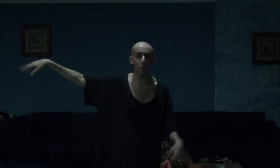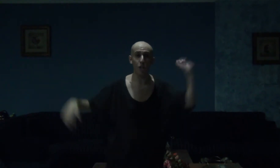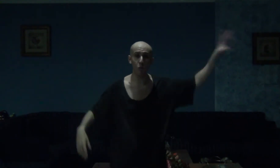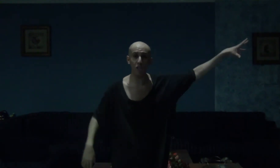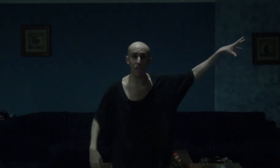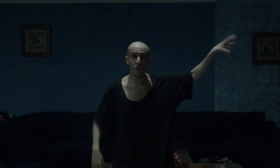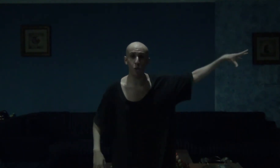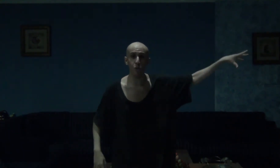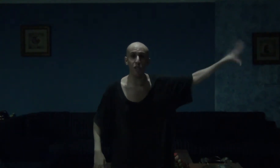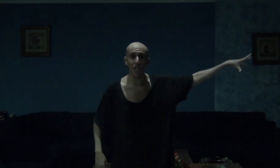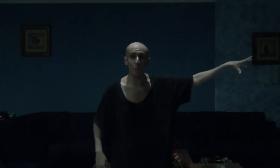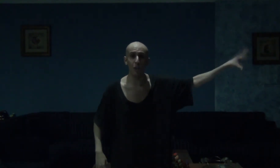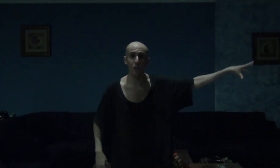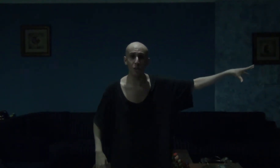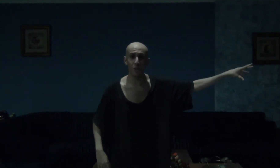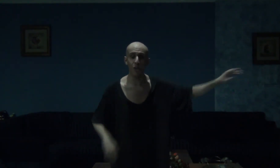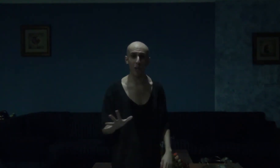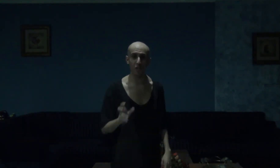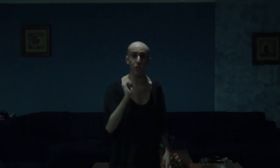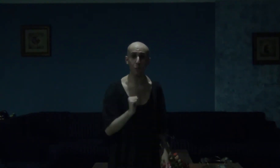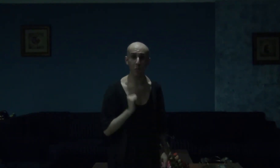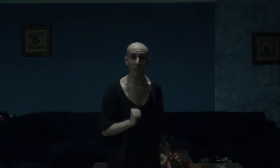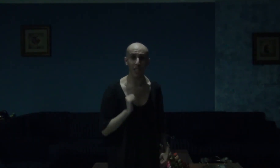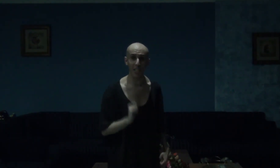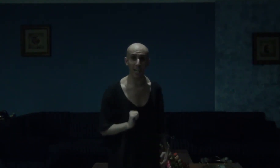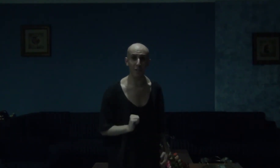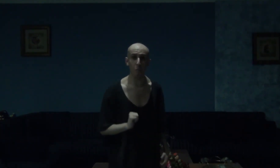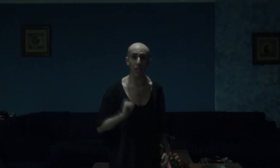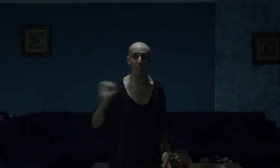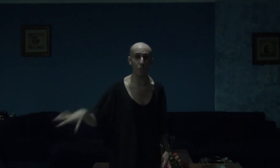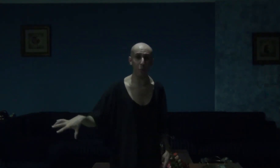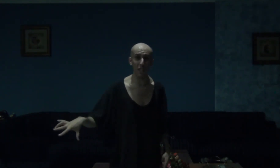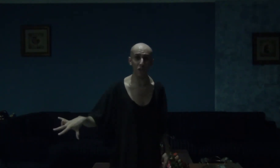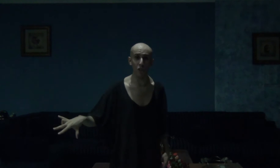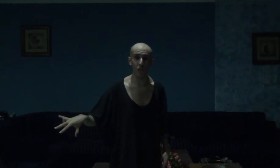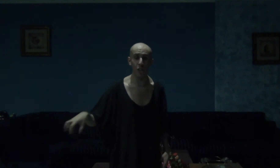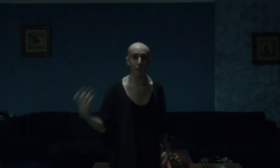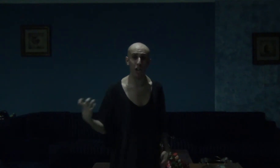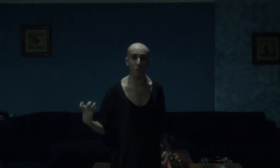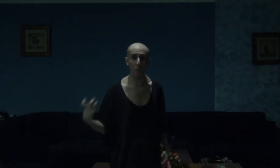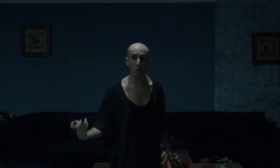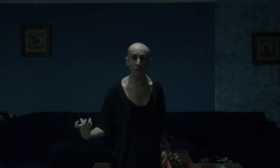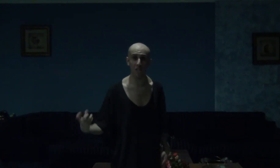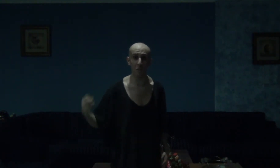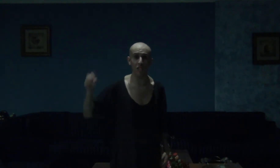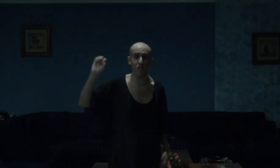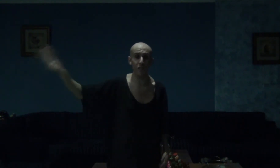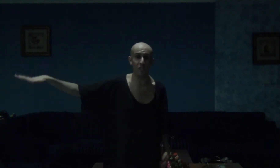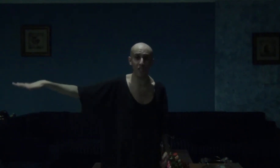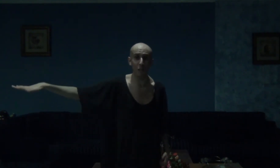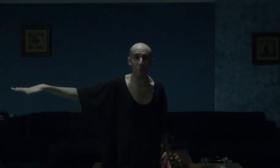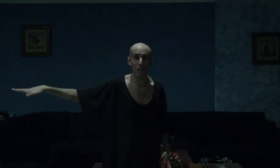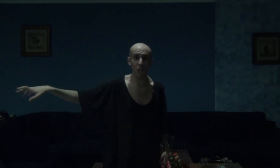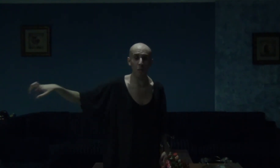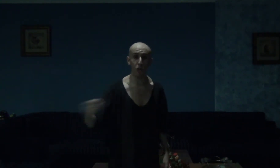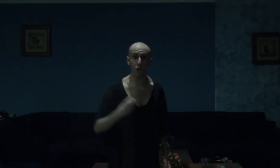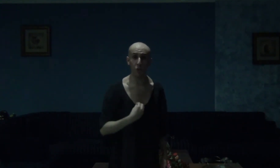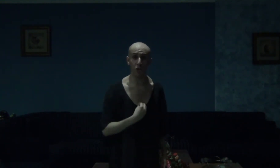in regards to the name alone, but The Umbrella Academy is based on a comic book series of the same name, which yours